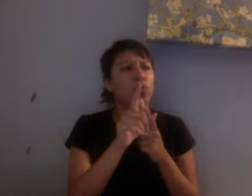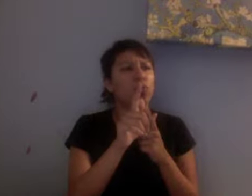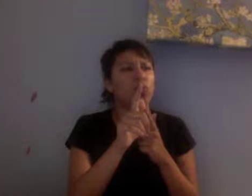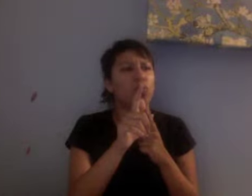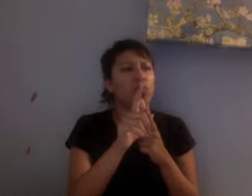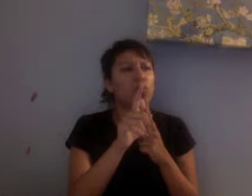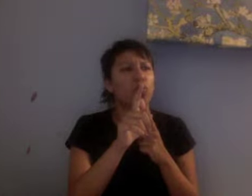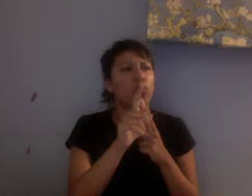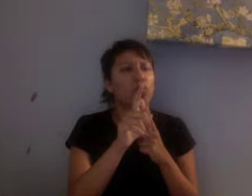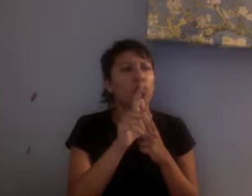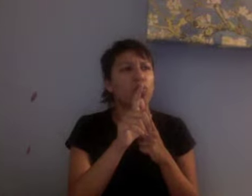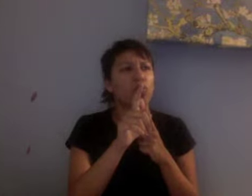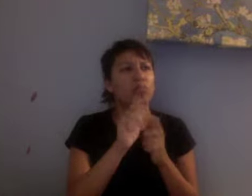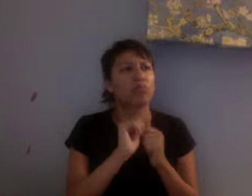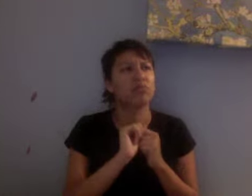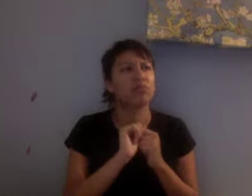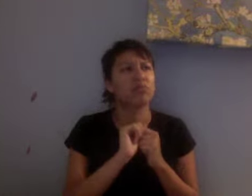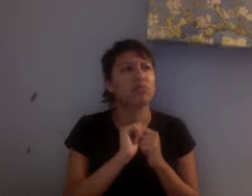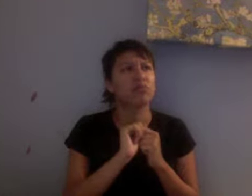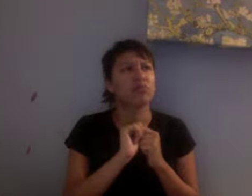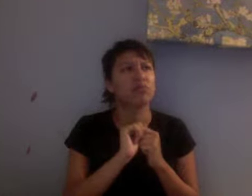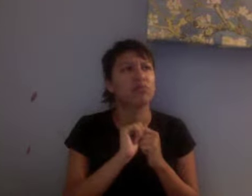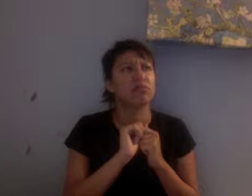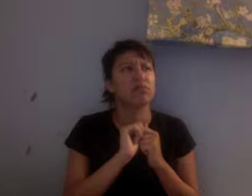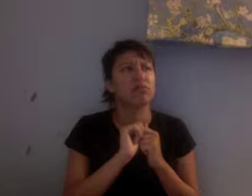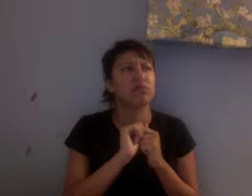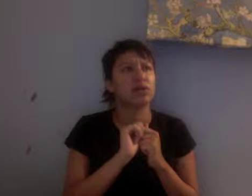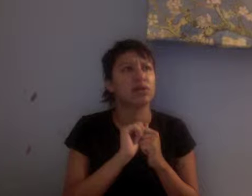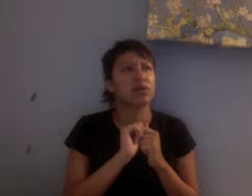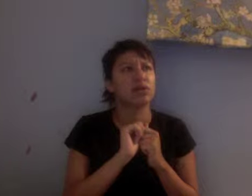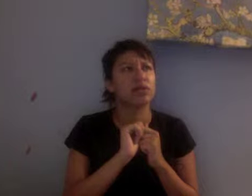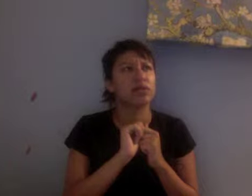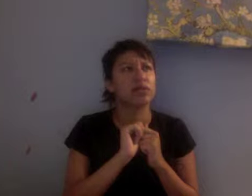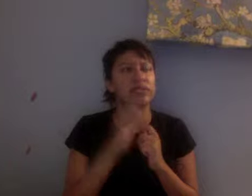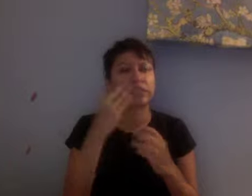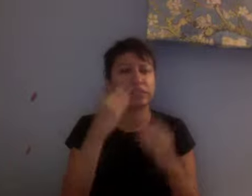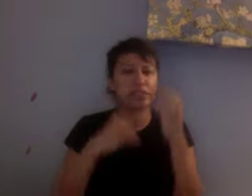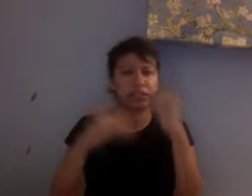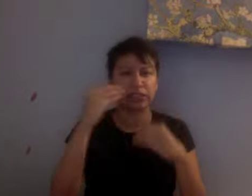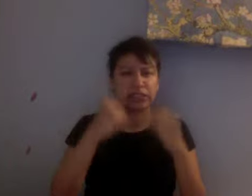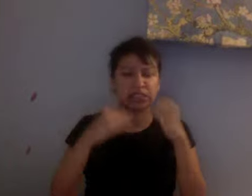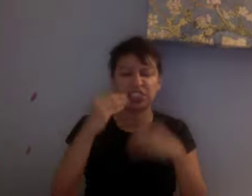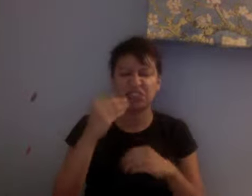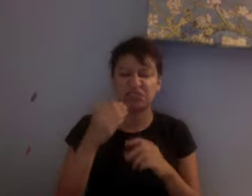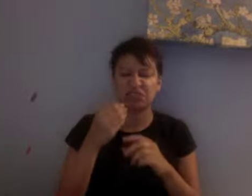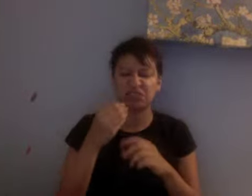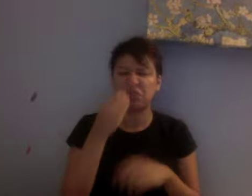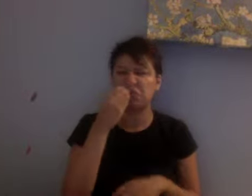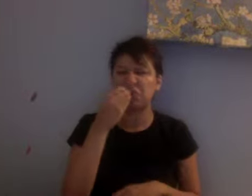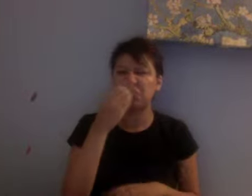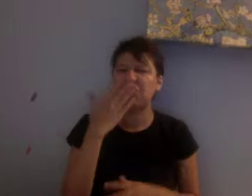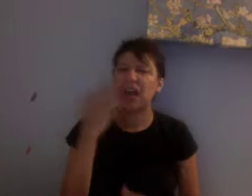involved in yellow. I don't know. What else? Eating unhealthily, for sure. For sure. What else?